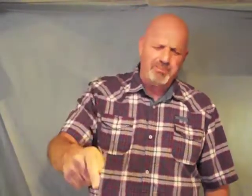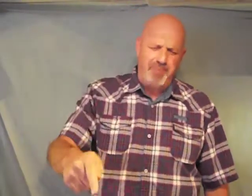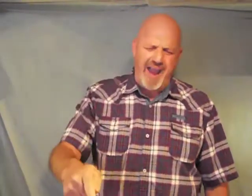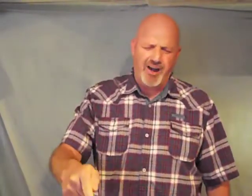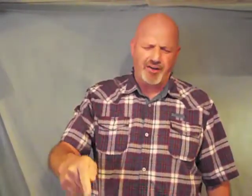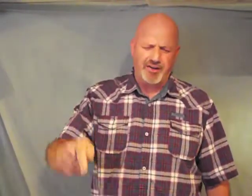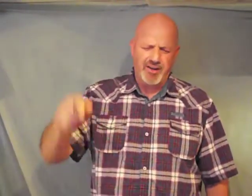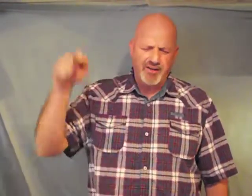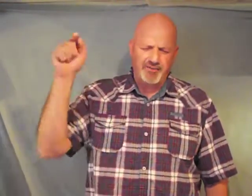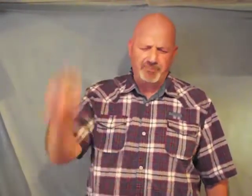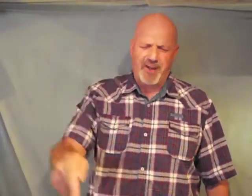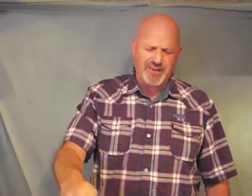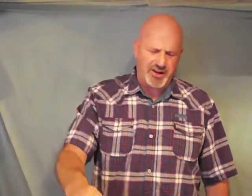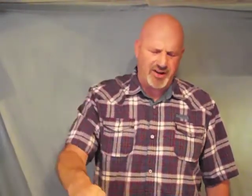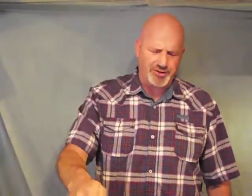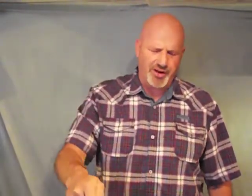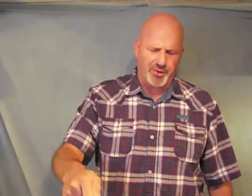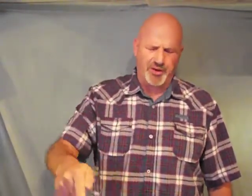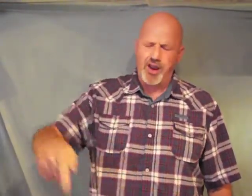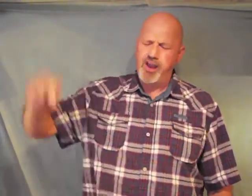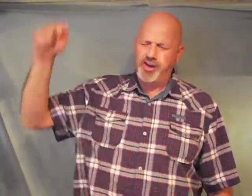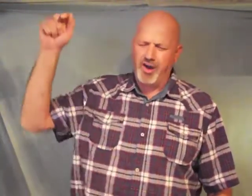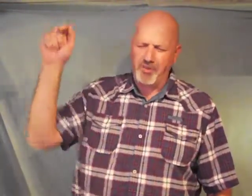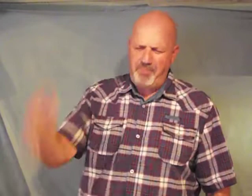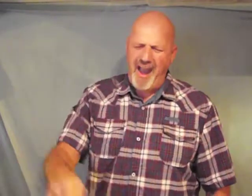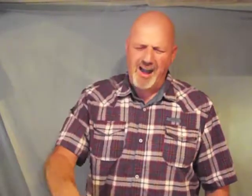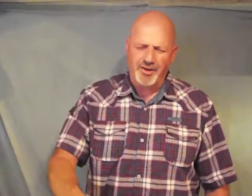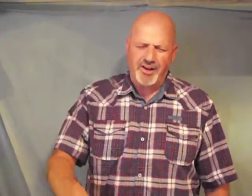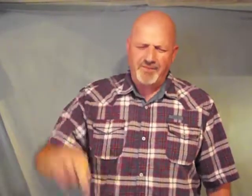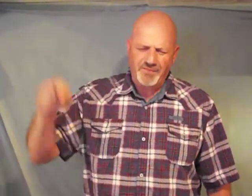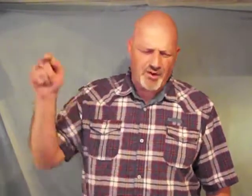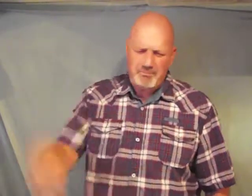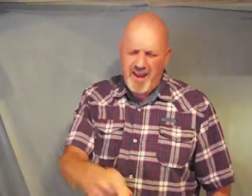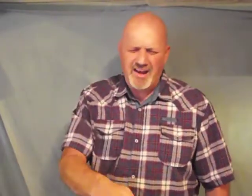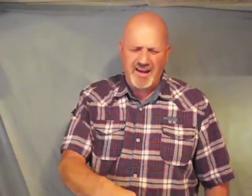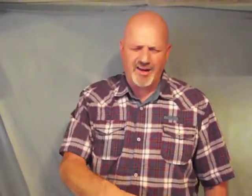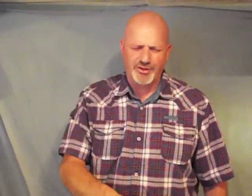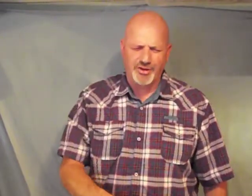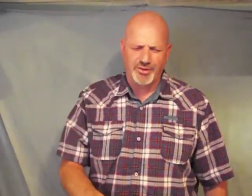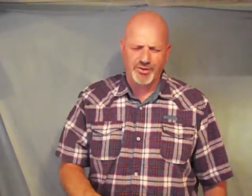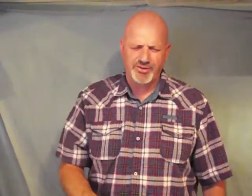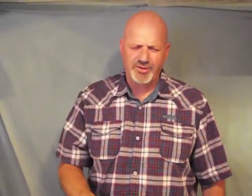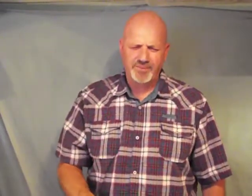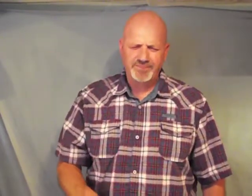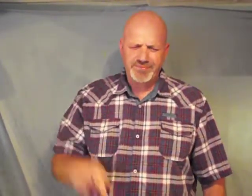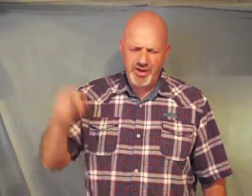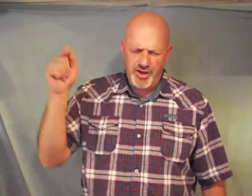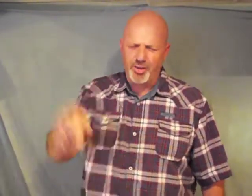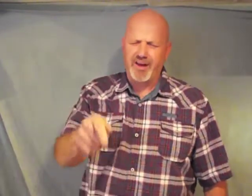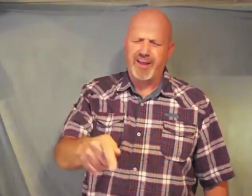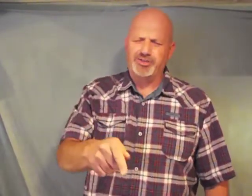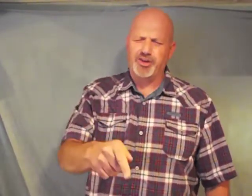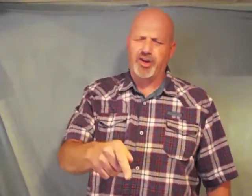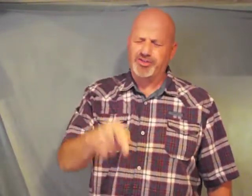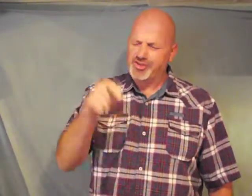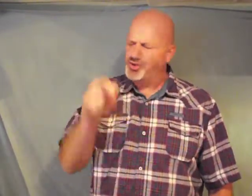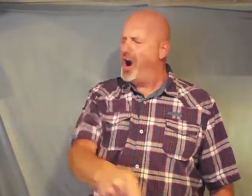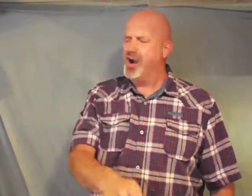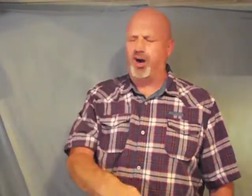bound from touching our children you are bound from being in our schools you release your stronghold